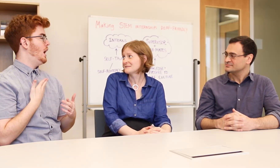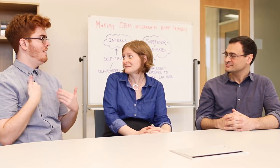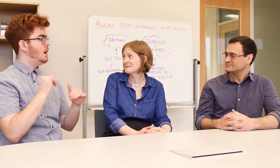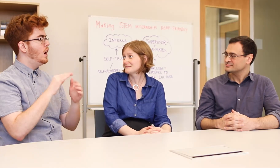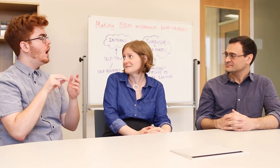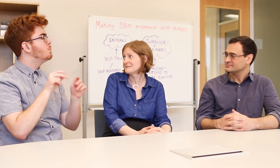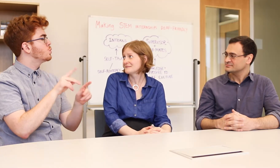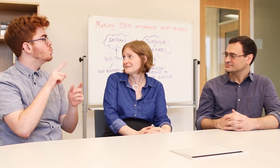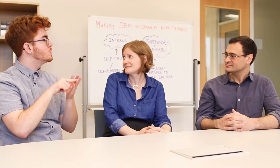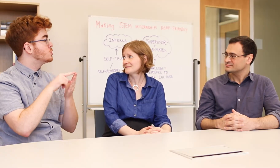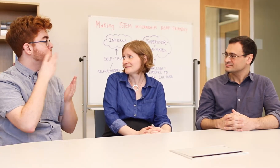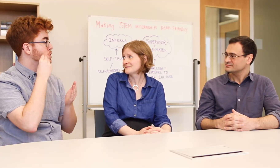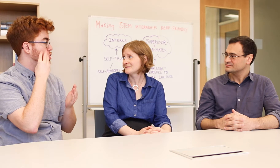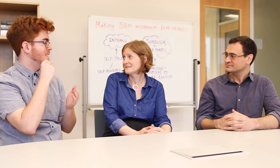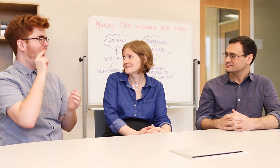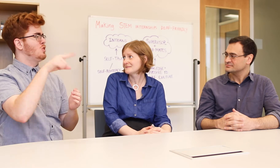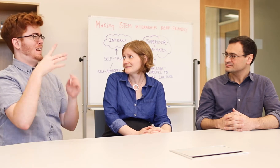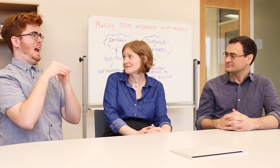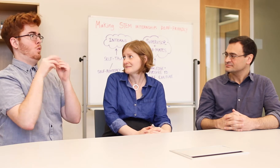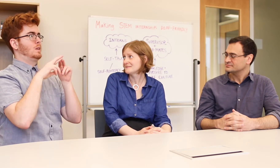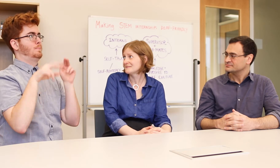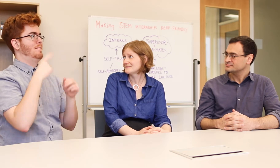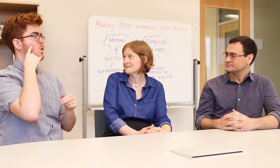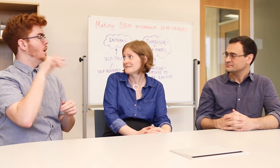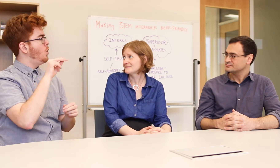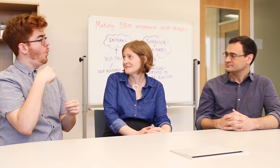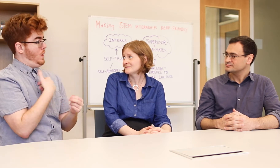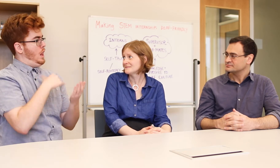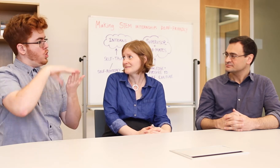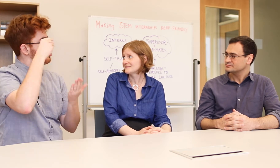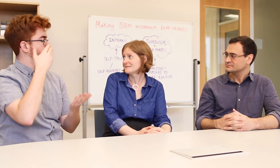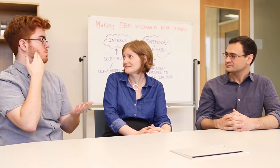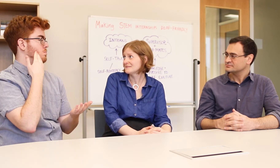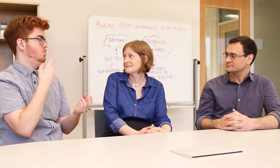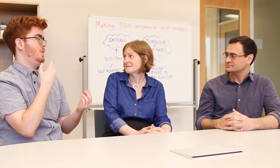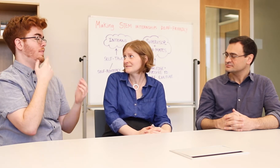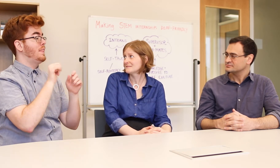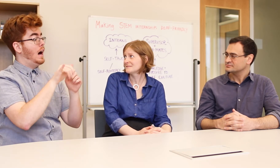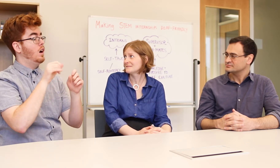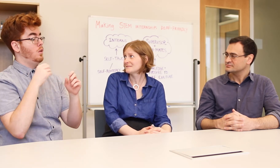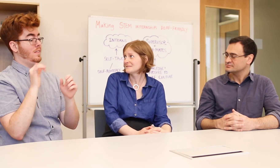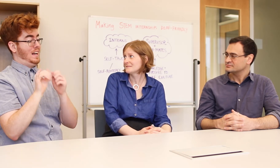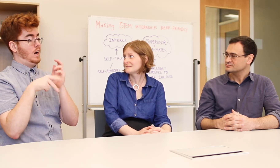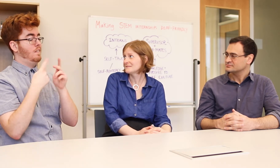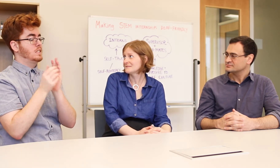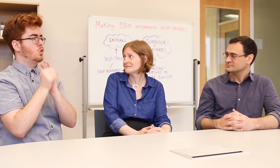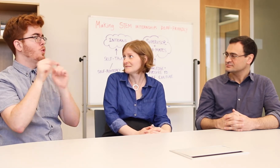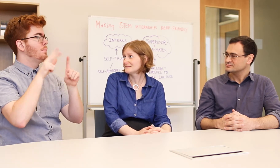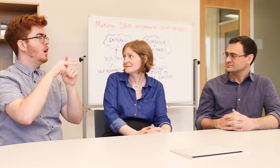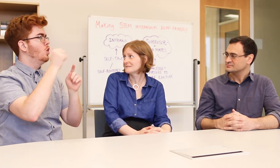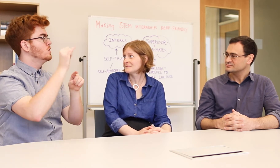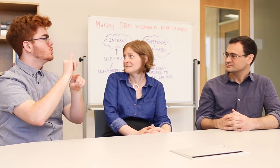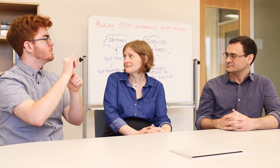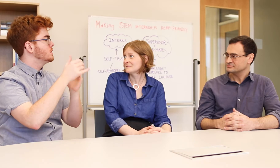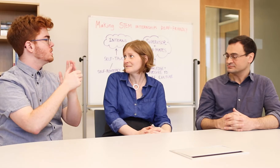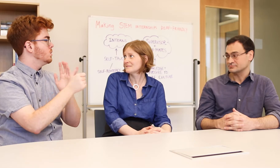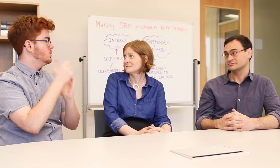experience, not just for the sake of adding it to our resume, but also because this experience allows us to apply practical skills to future internships, which is great.